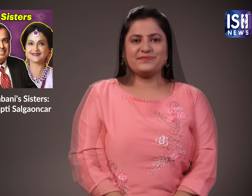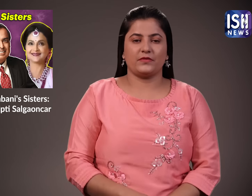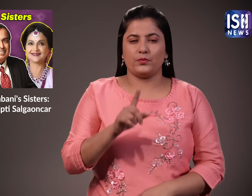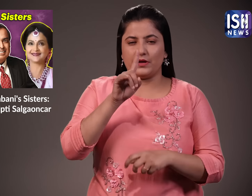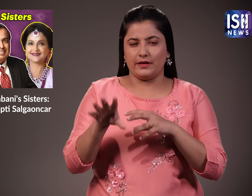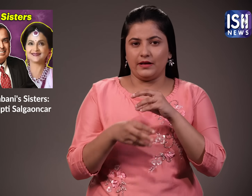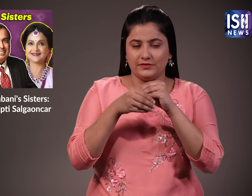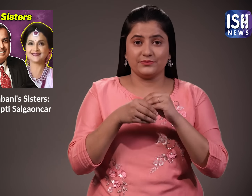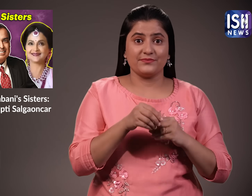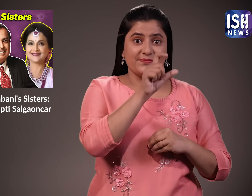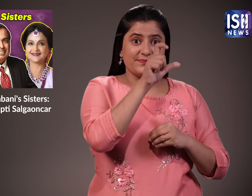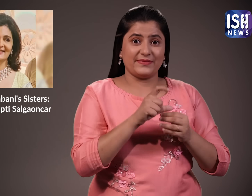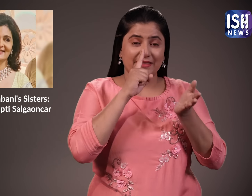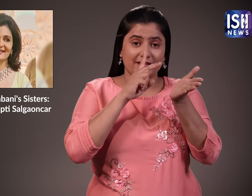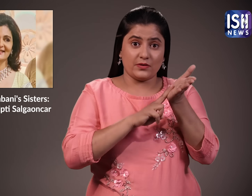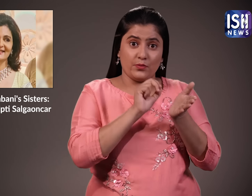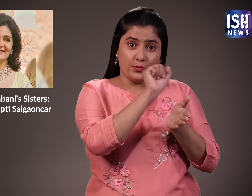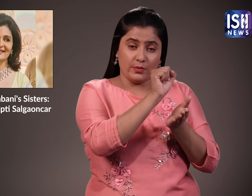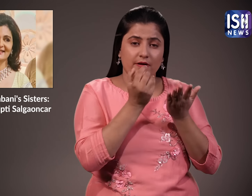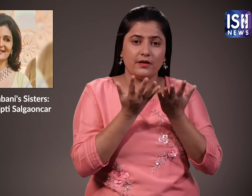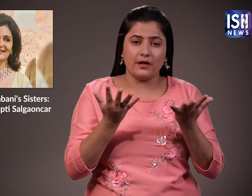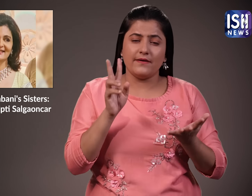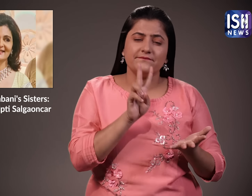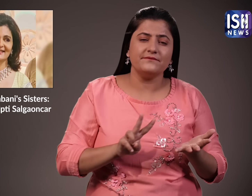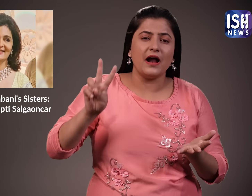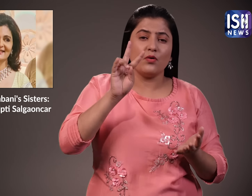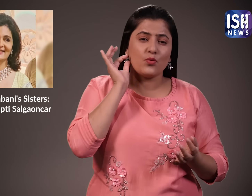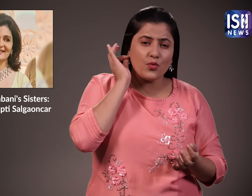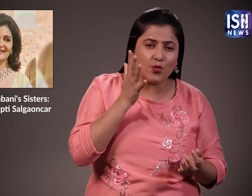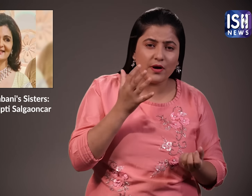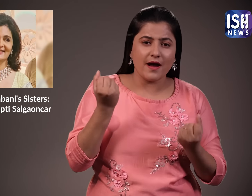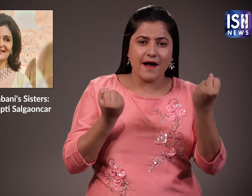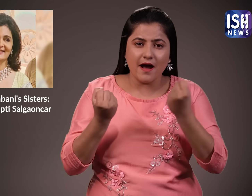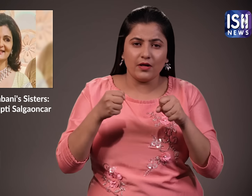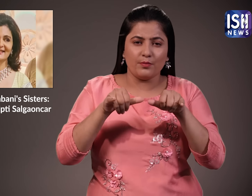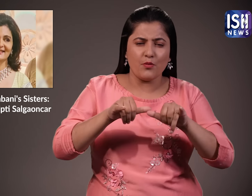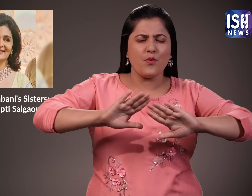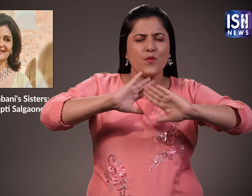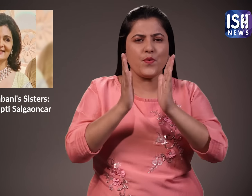Let me tell you one more thing. Neena Kothari owns total assets worth Rs..4 crore.